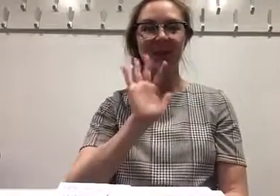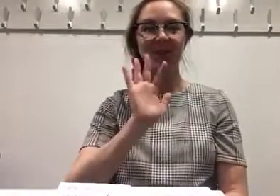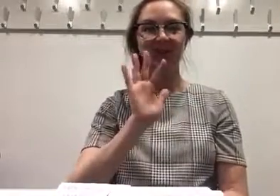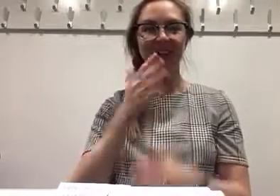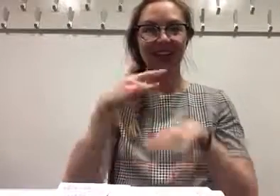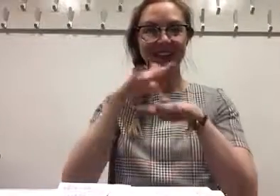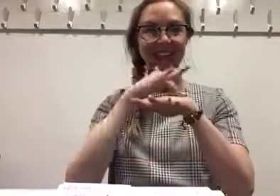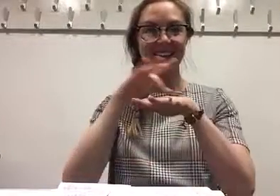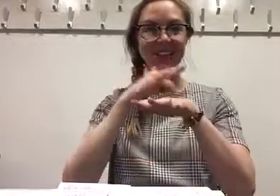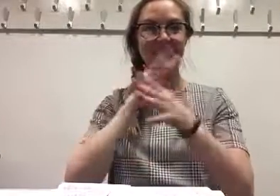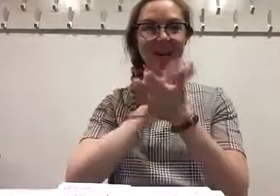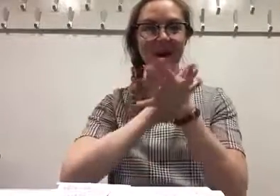Is there...?